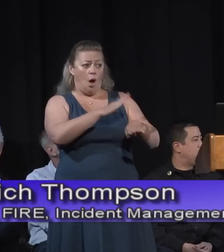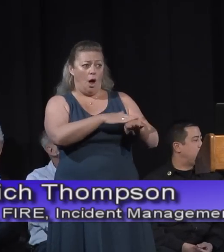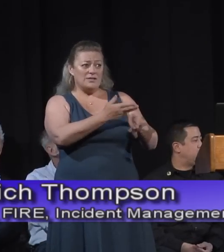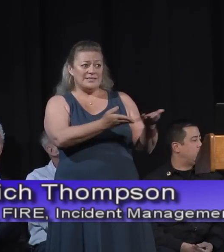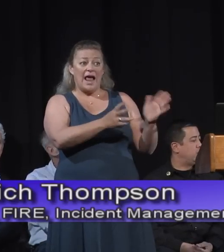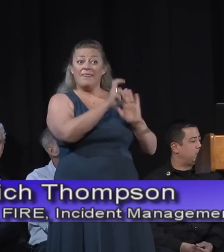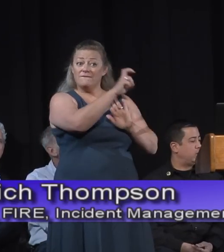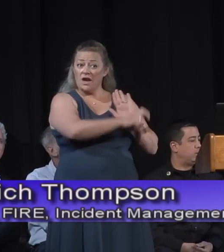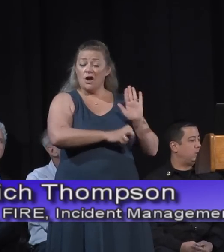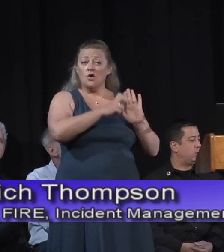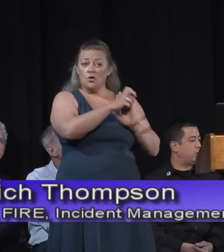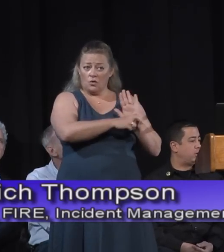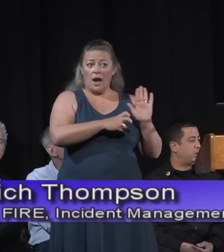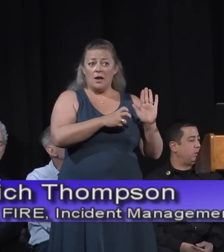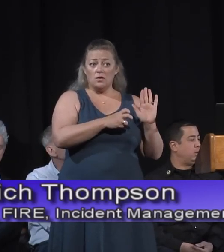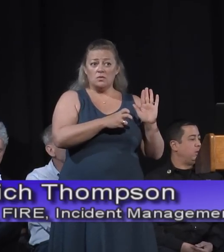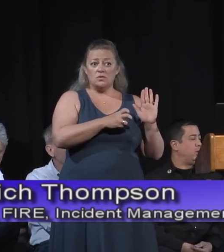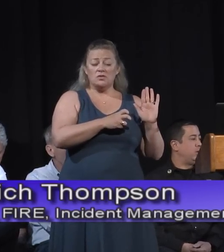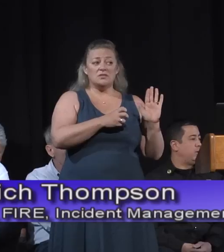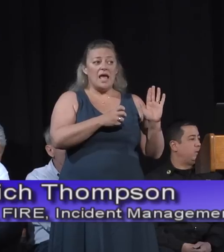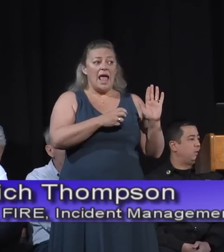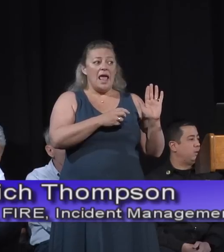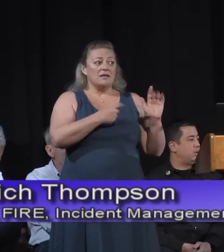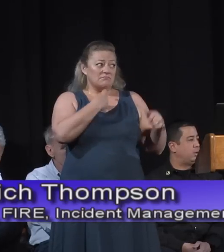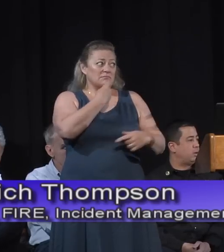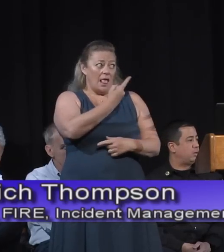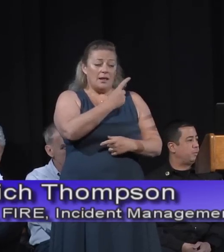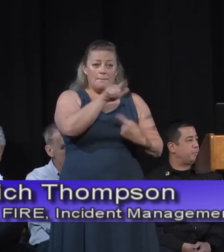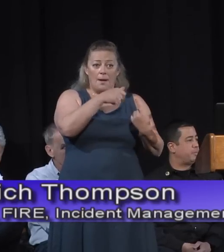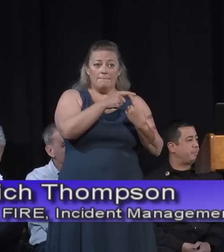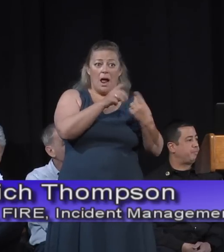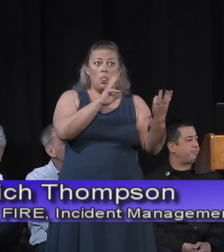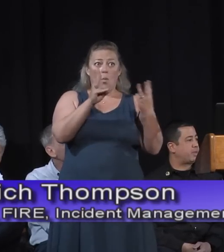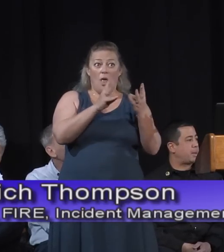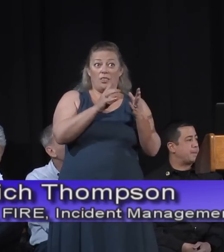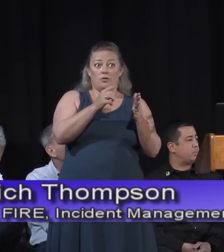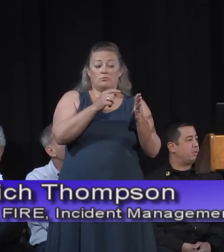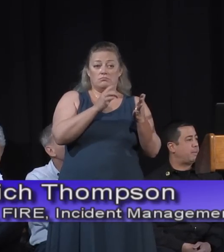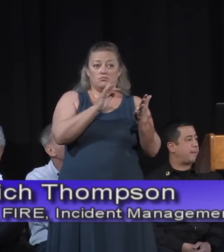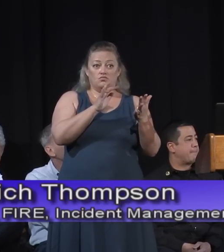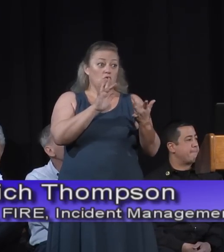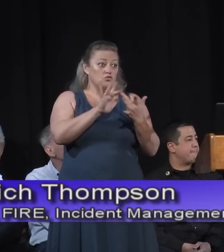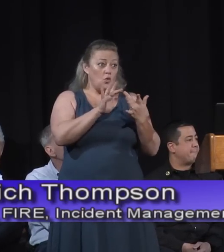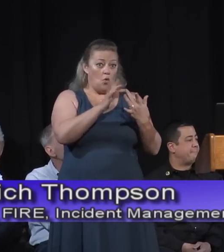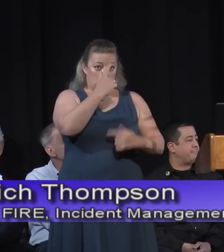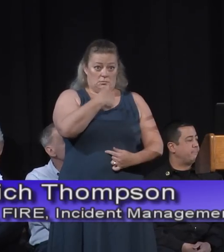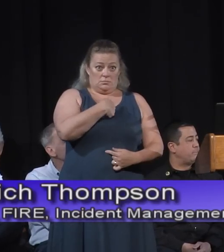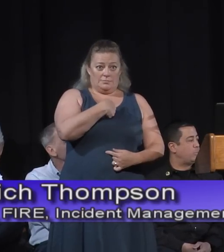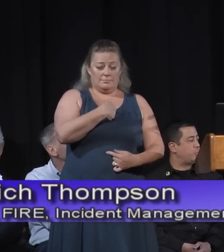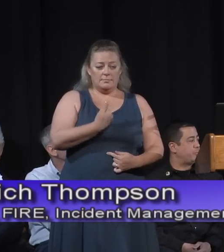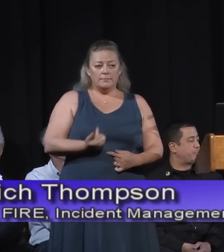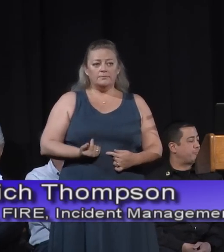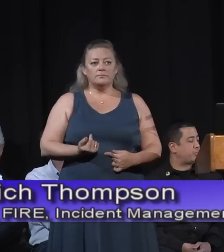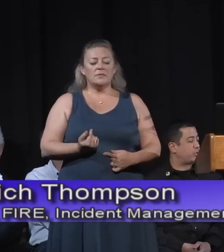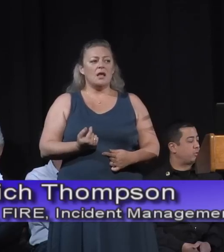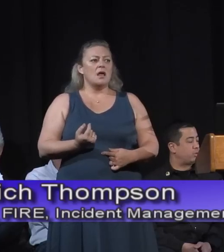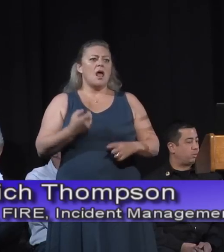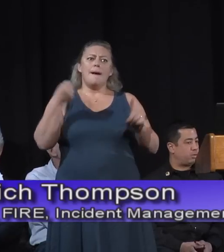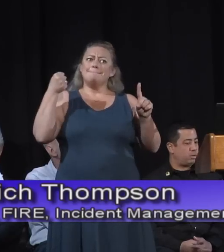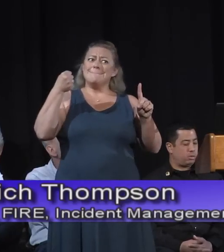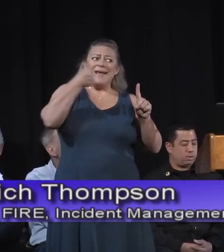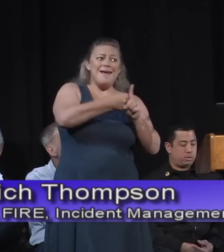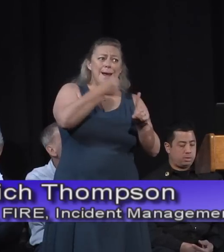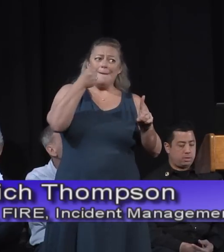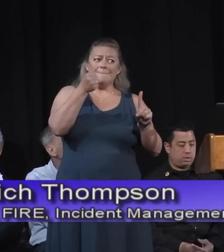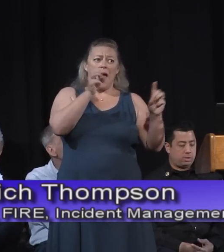fairgrounds as their weather source for fighting this fire, and the reason I'm there is because weather has a great impact upon